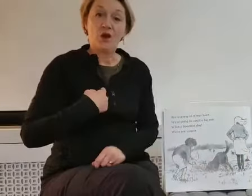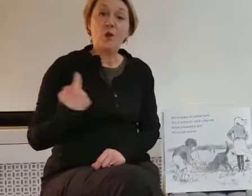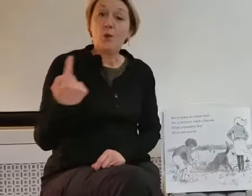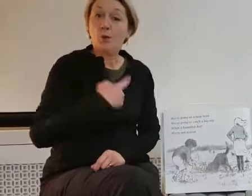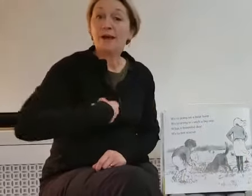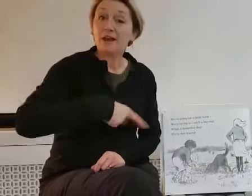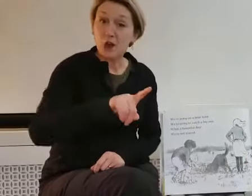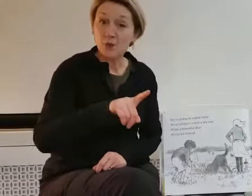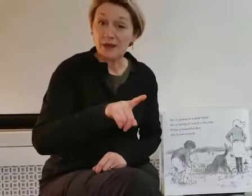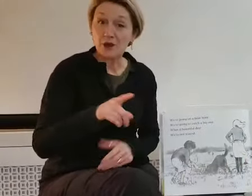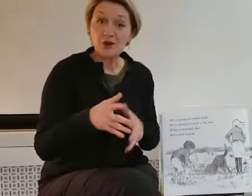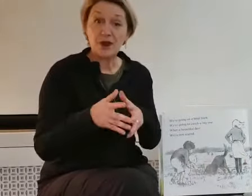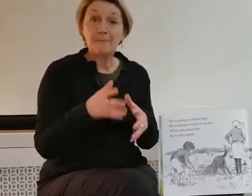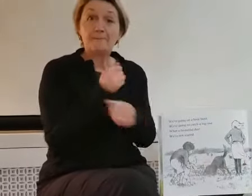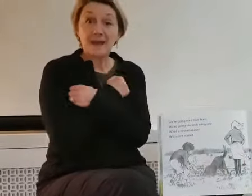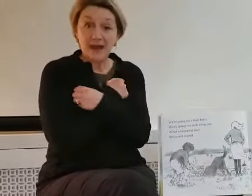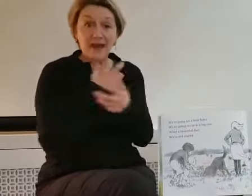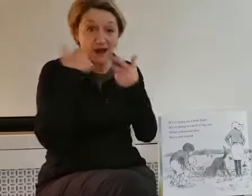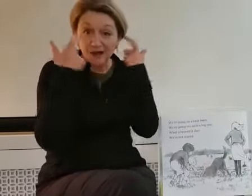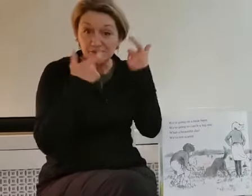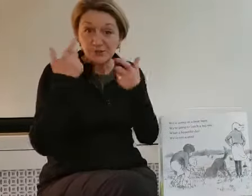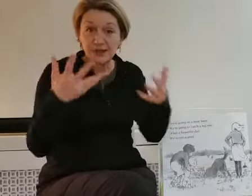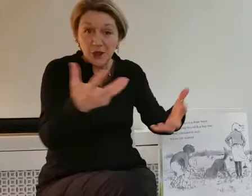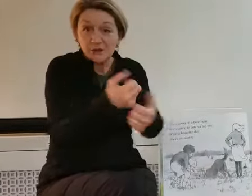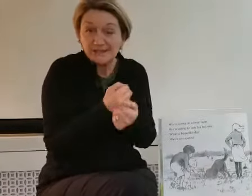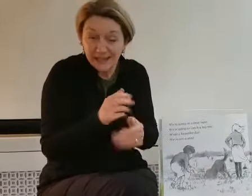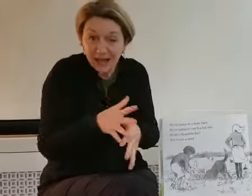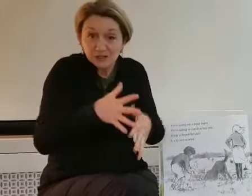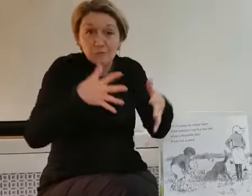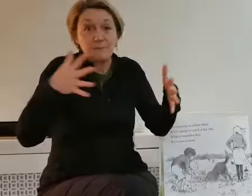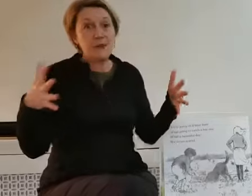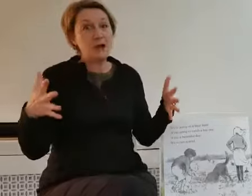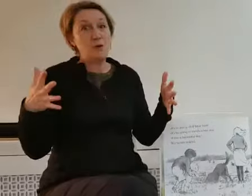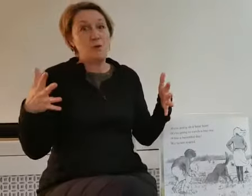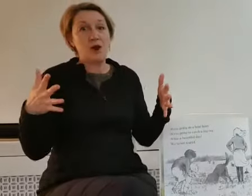We're going on a bear hunt. We're going to catch a big one.